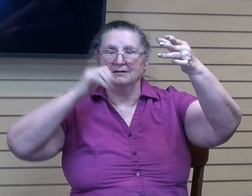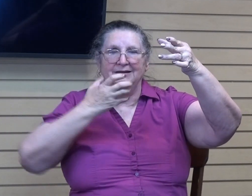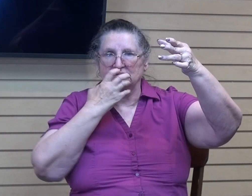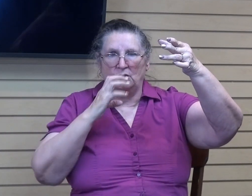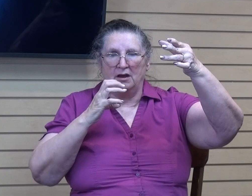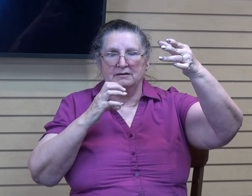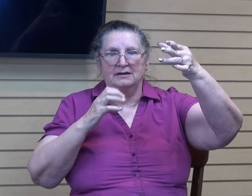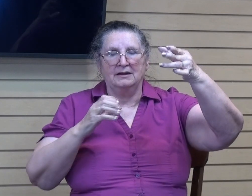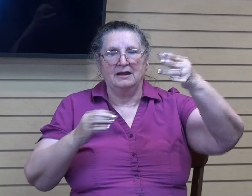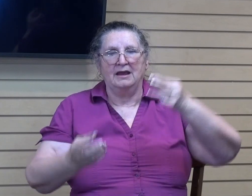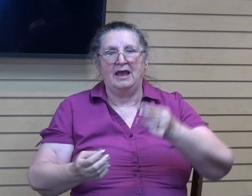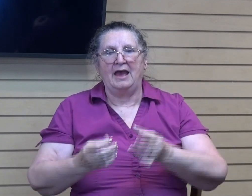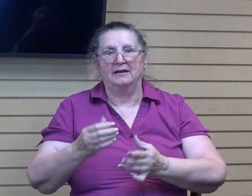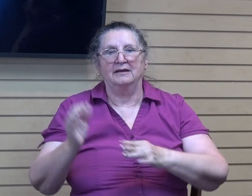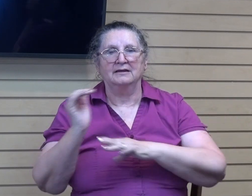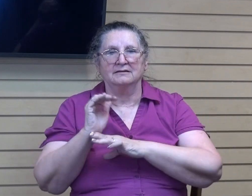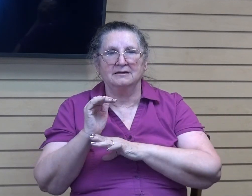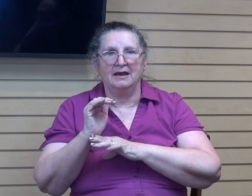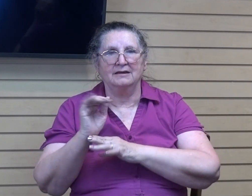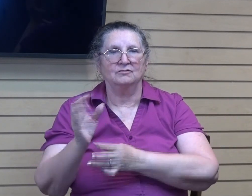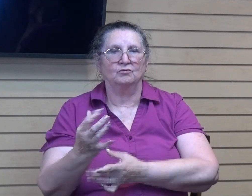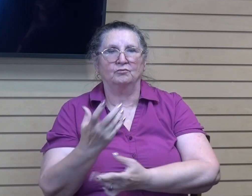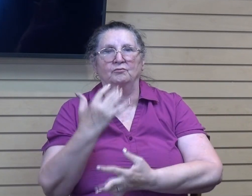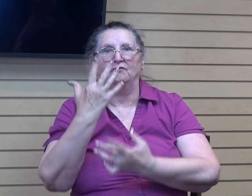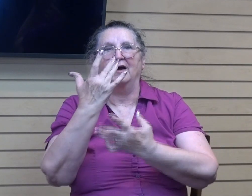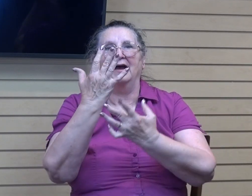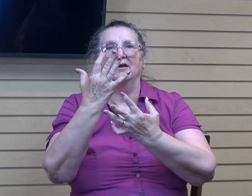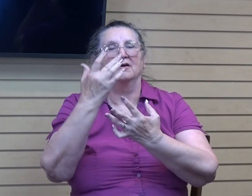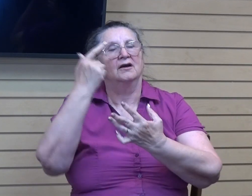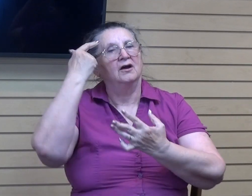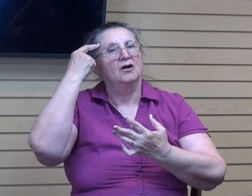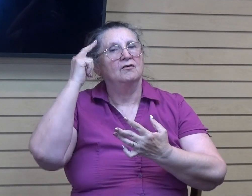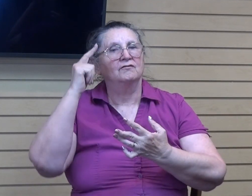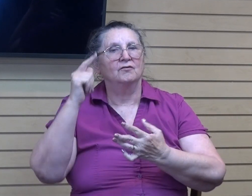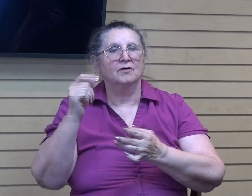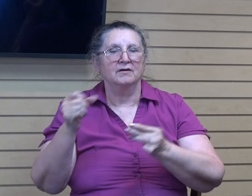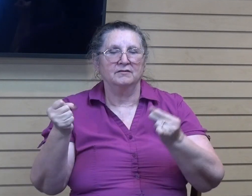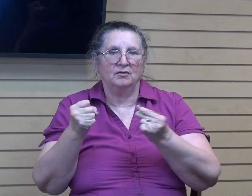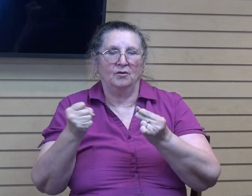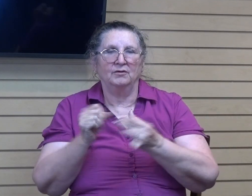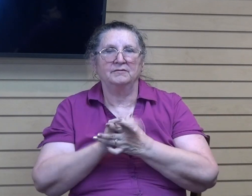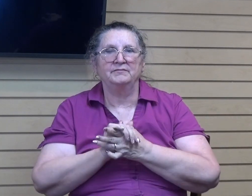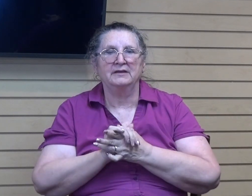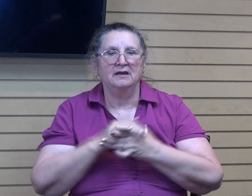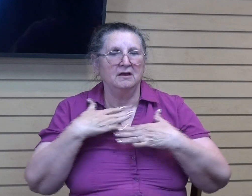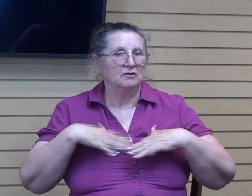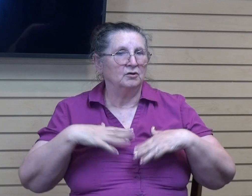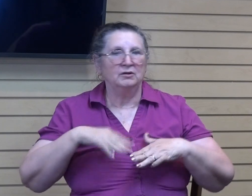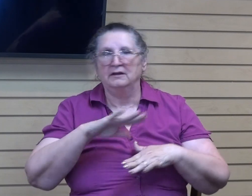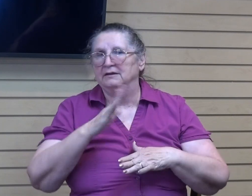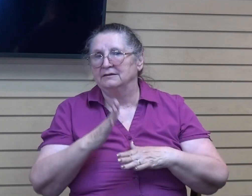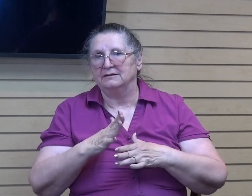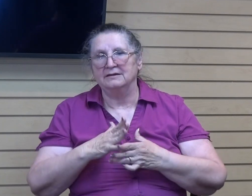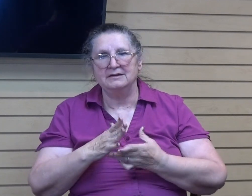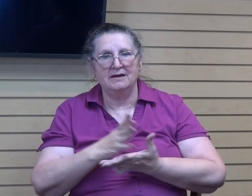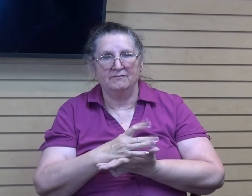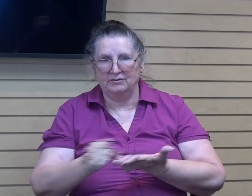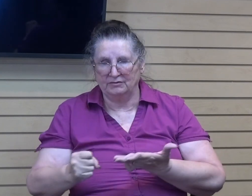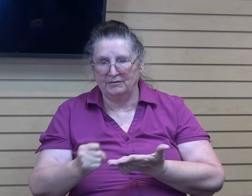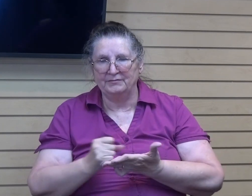of fire to keep them warm from the desert's cold. And their clothes didn't wear out. Now this is going to be a little selfish on my